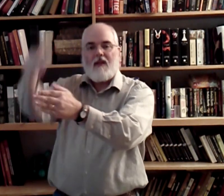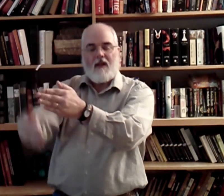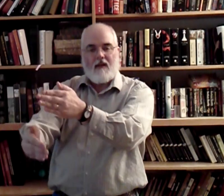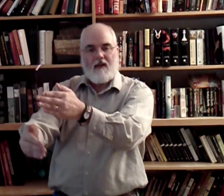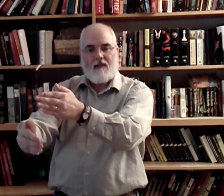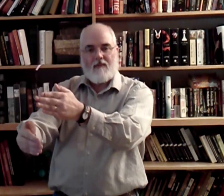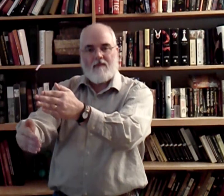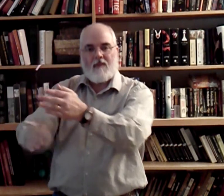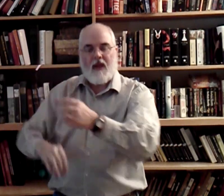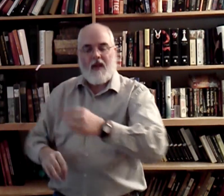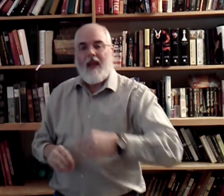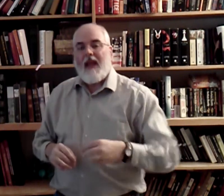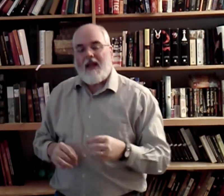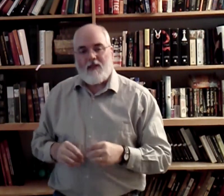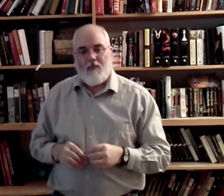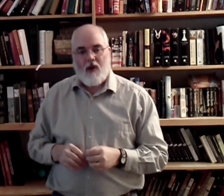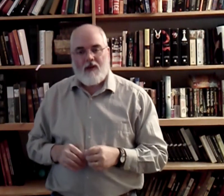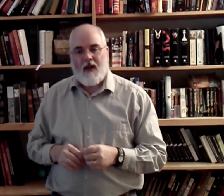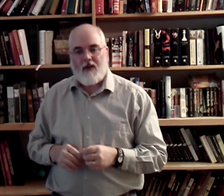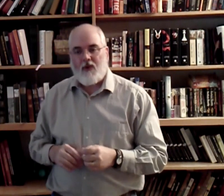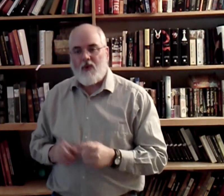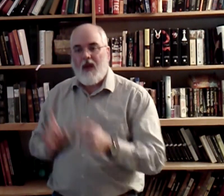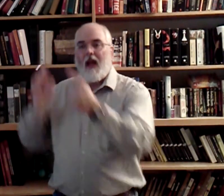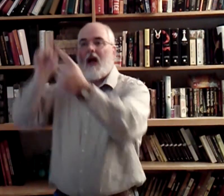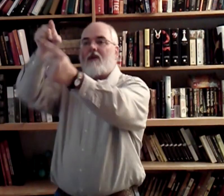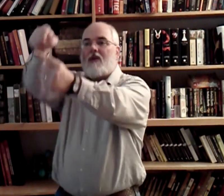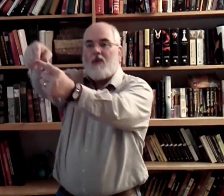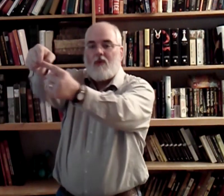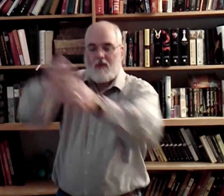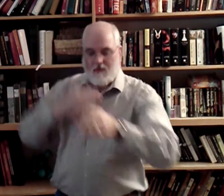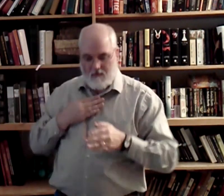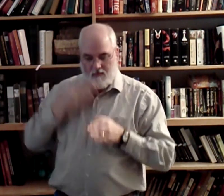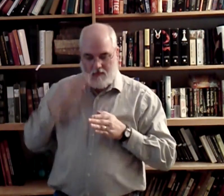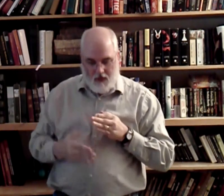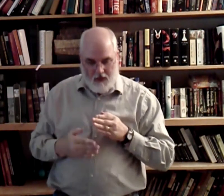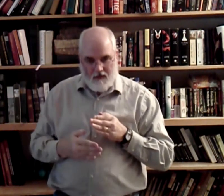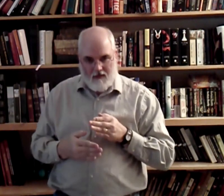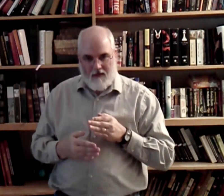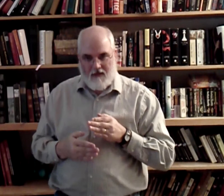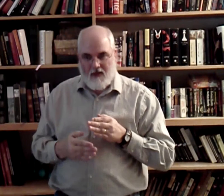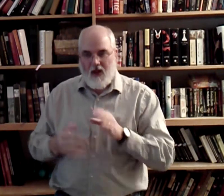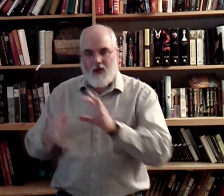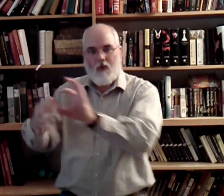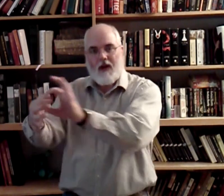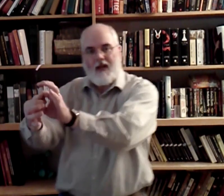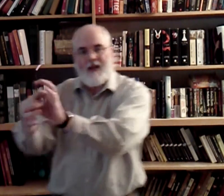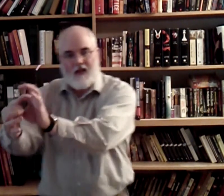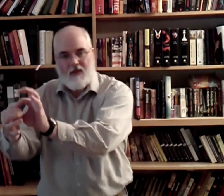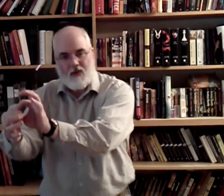end. Okay? And it's important to not do. Unto. The end. You want to connect those